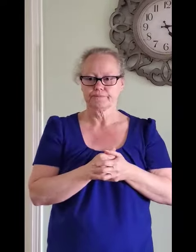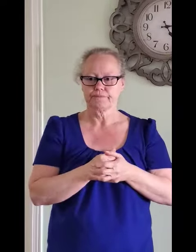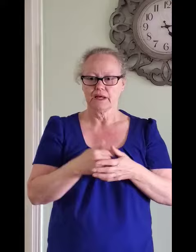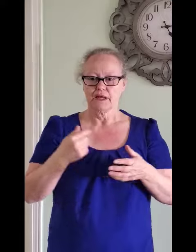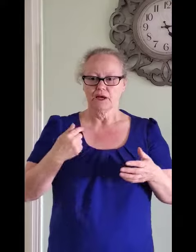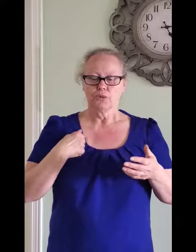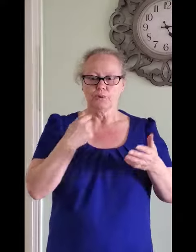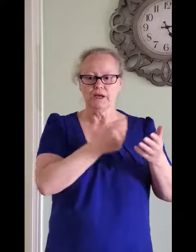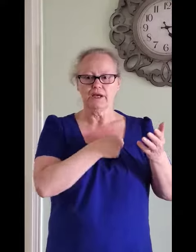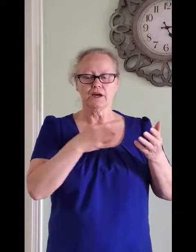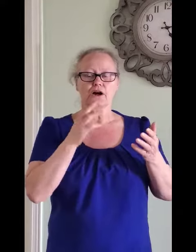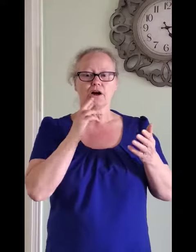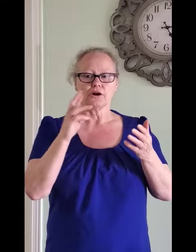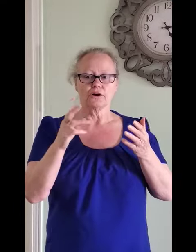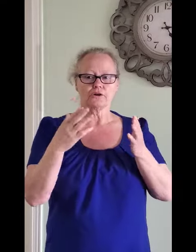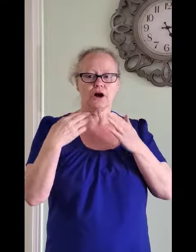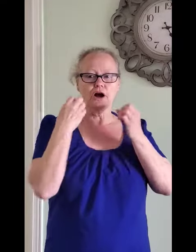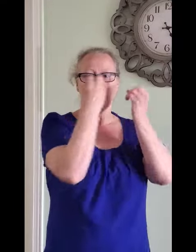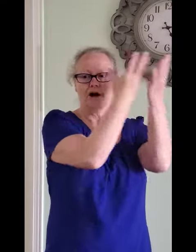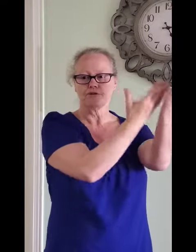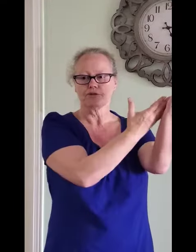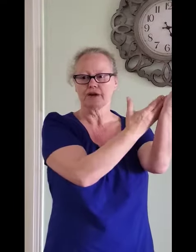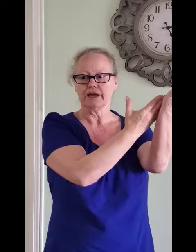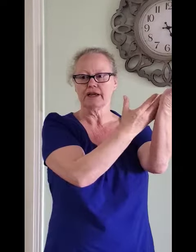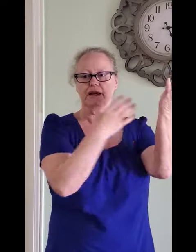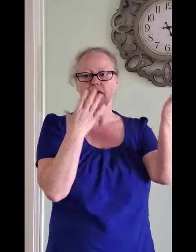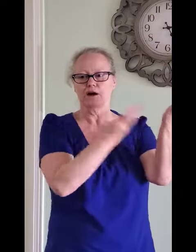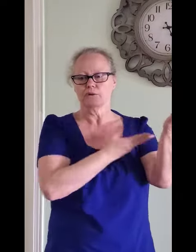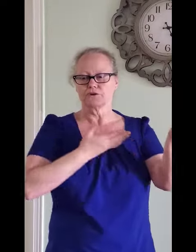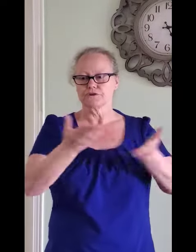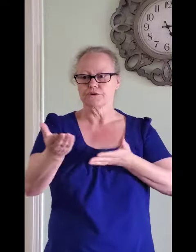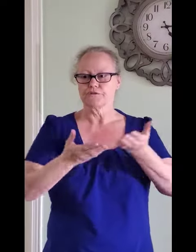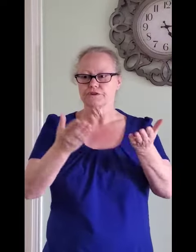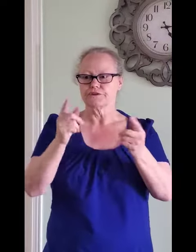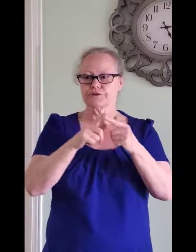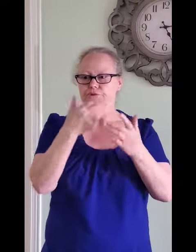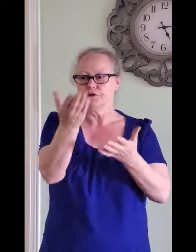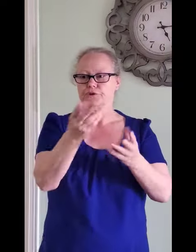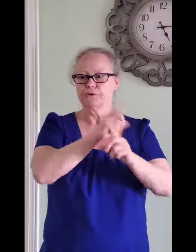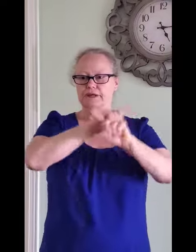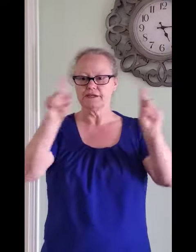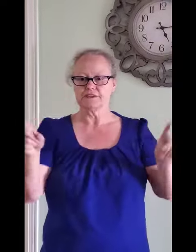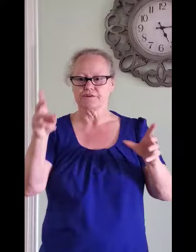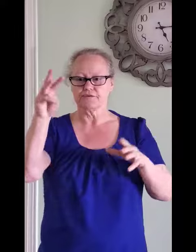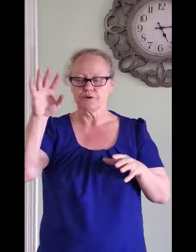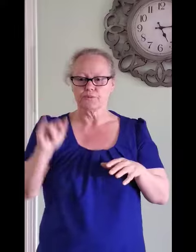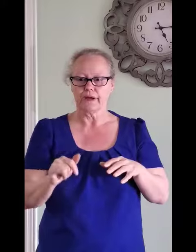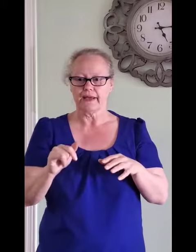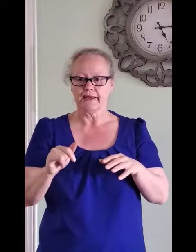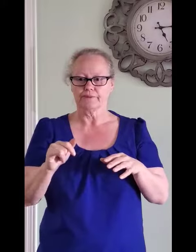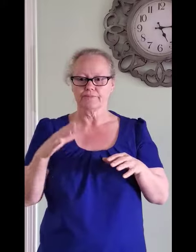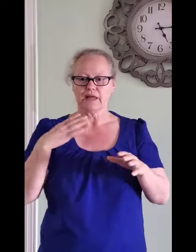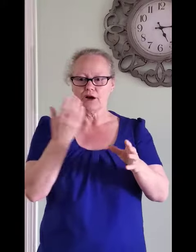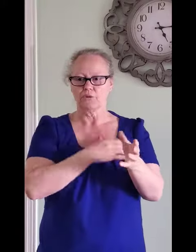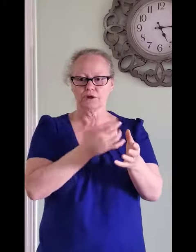We are offering our service to you in a different way. Our